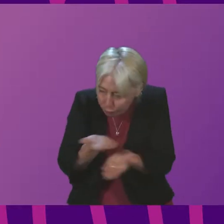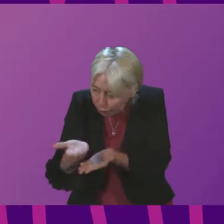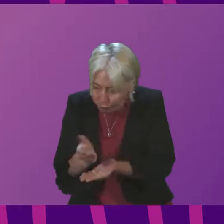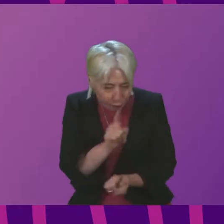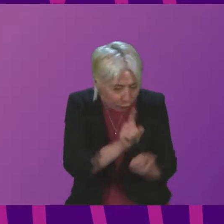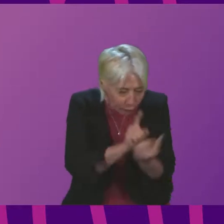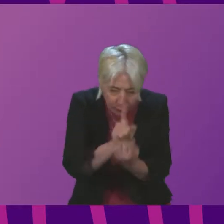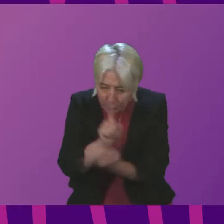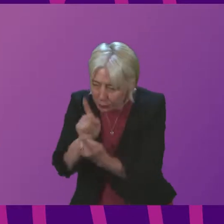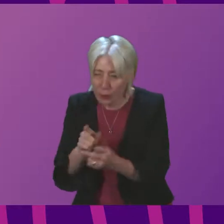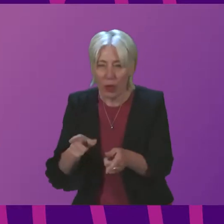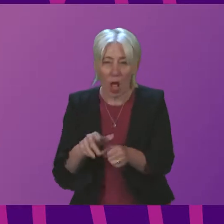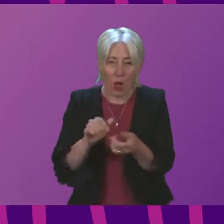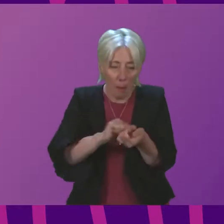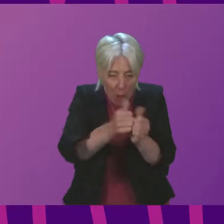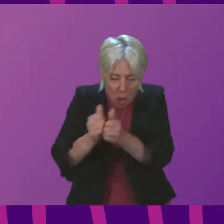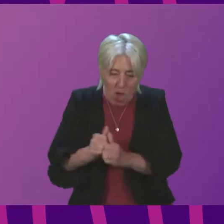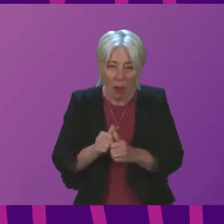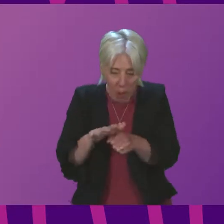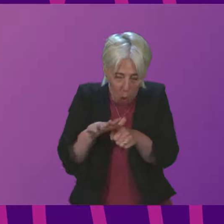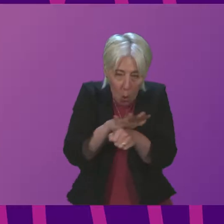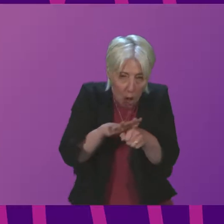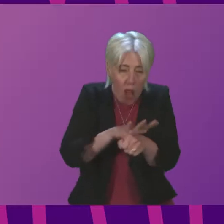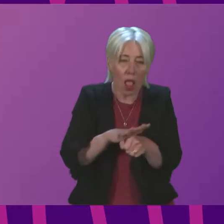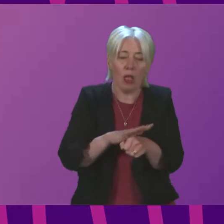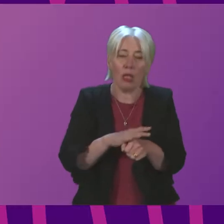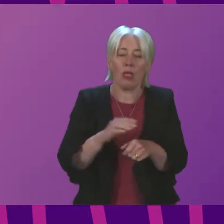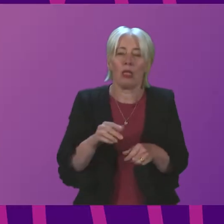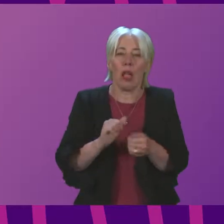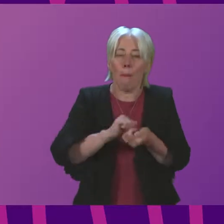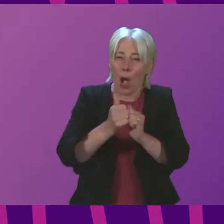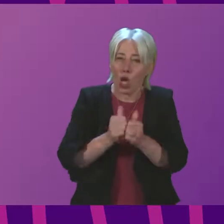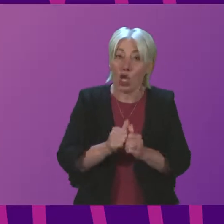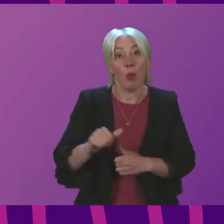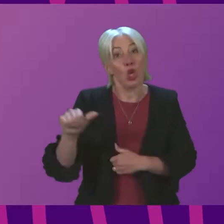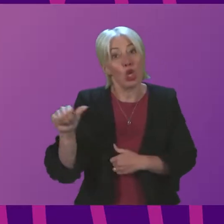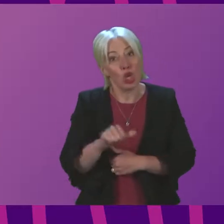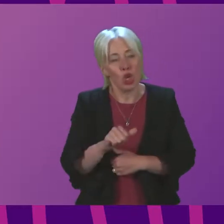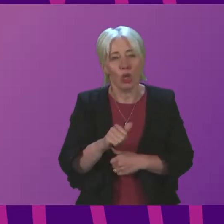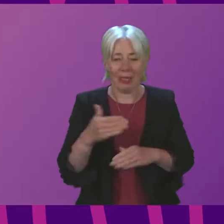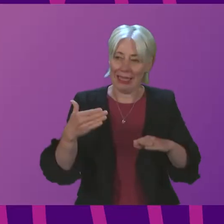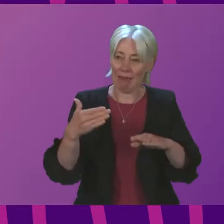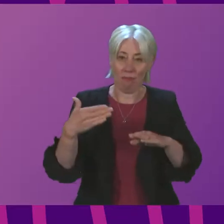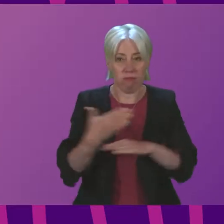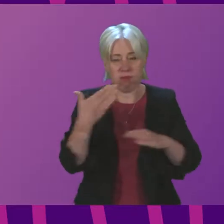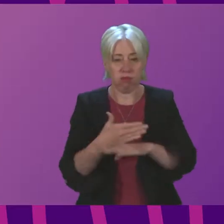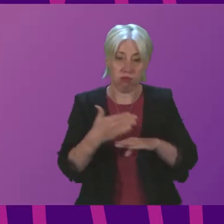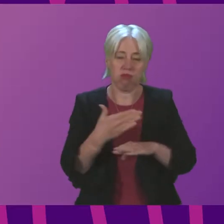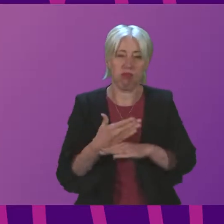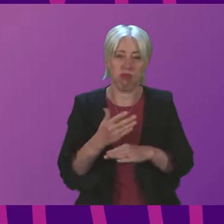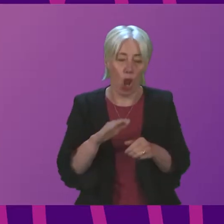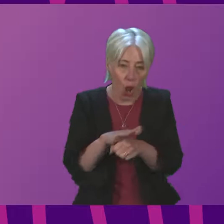individuals and the local resilience partnerships. Those partnerships should be active at local level making sure that